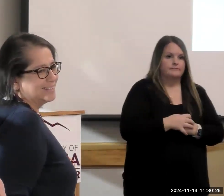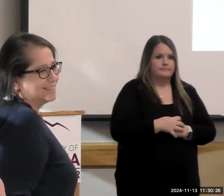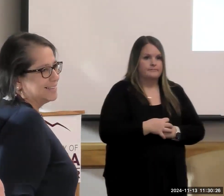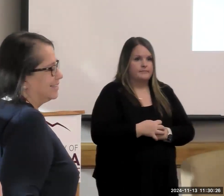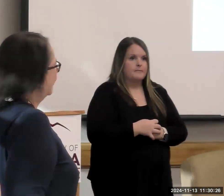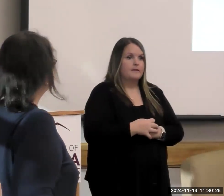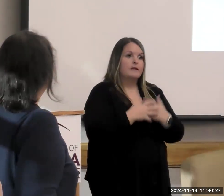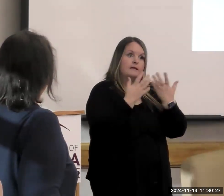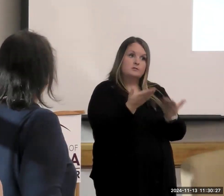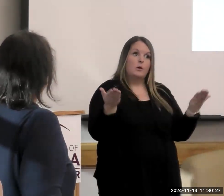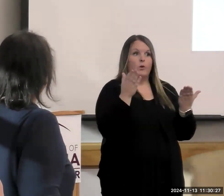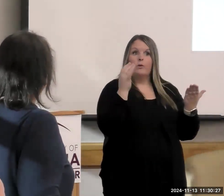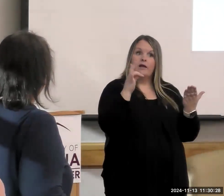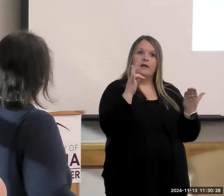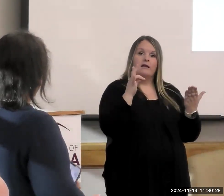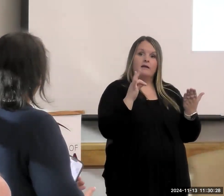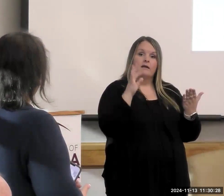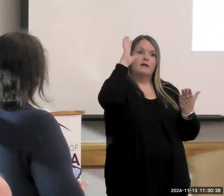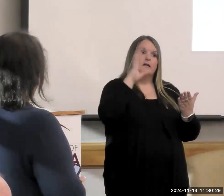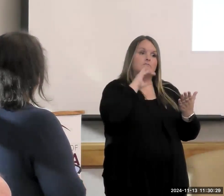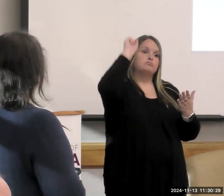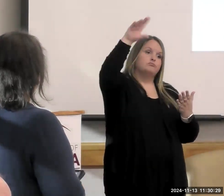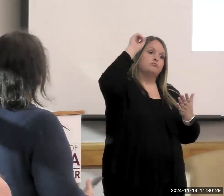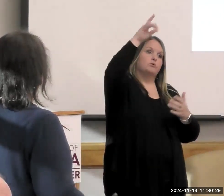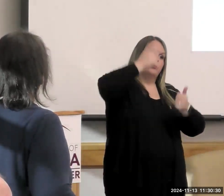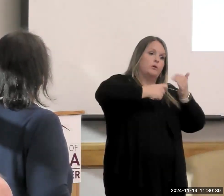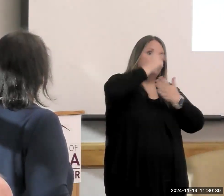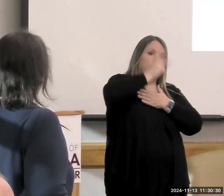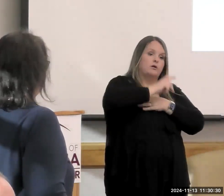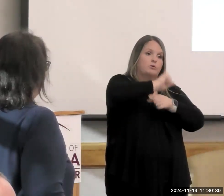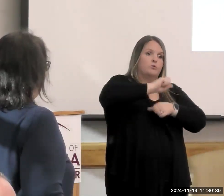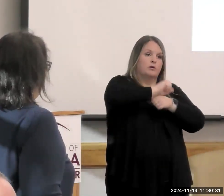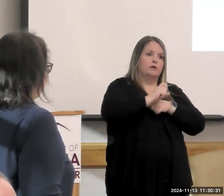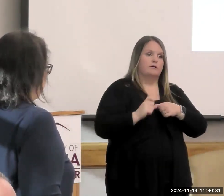So, if you want to kind of yell out which programs you work in, Jackie.